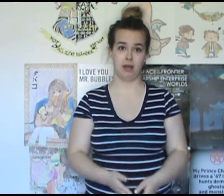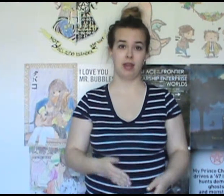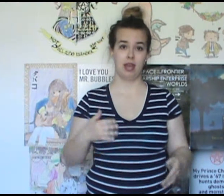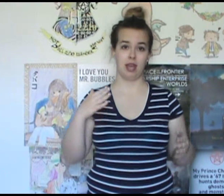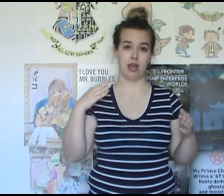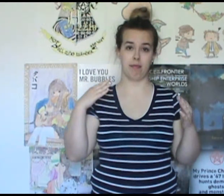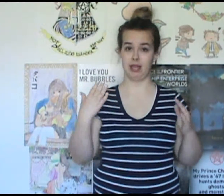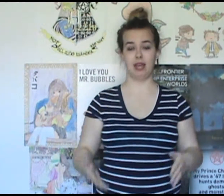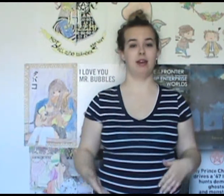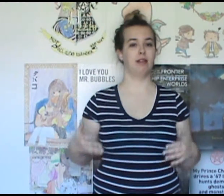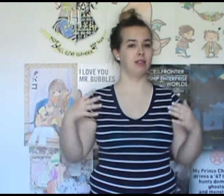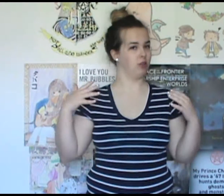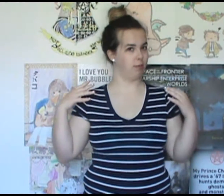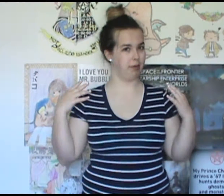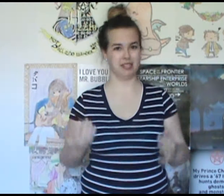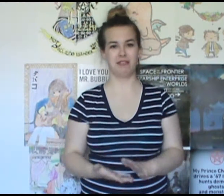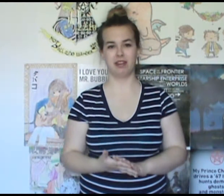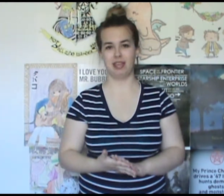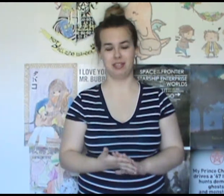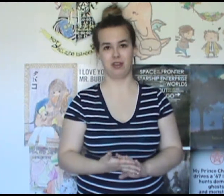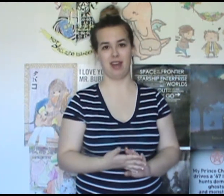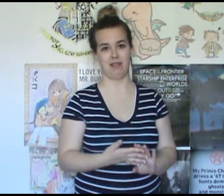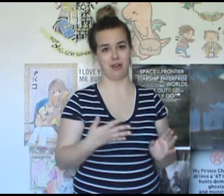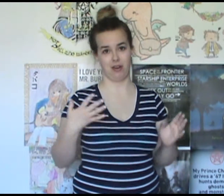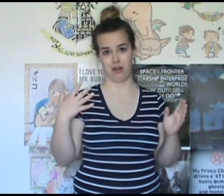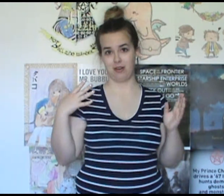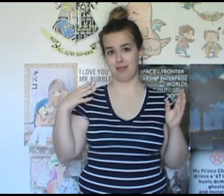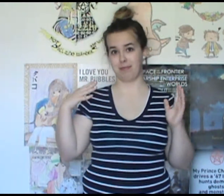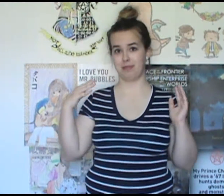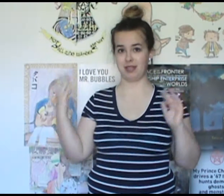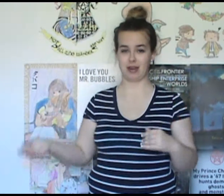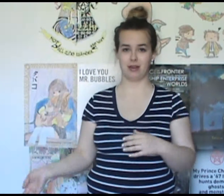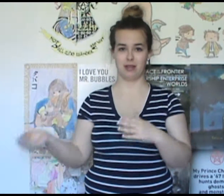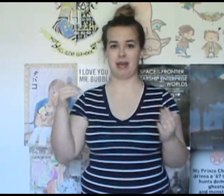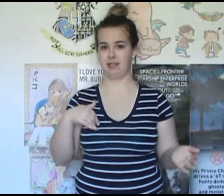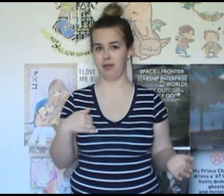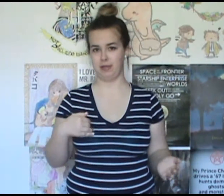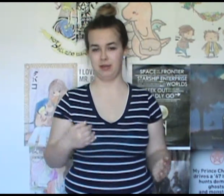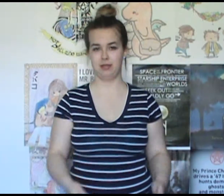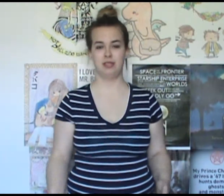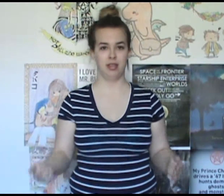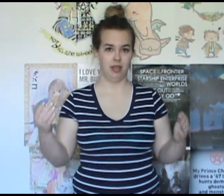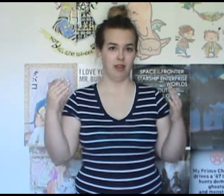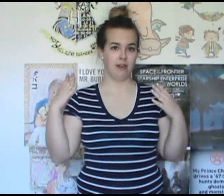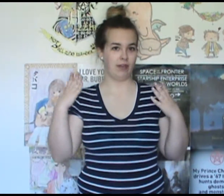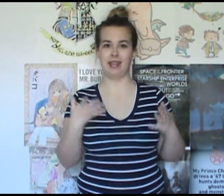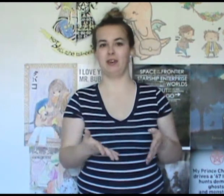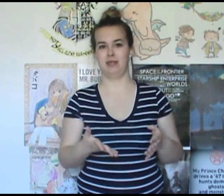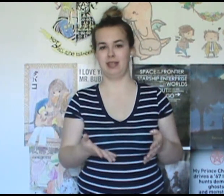and Malaya being severely injured after her stalker in the past few episodes finally goes and